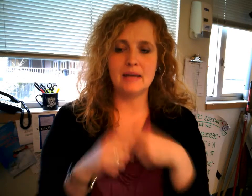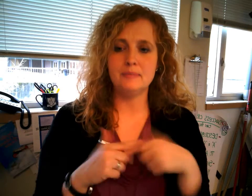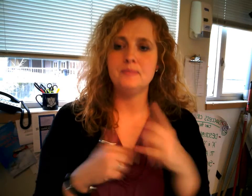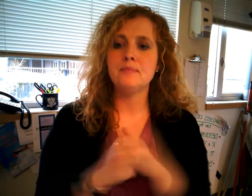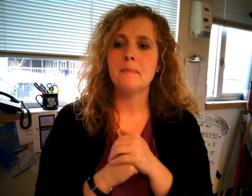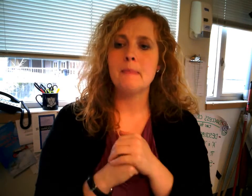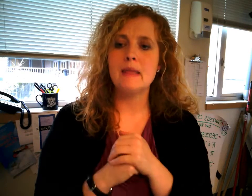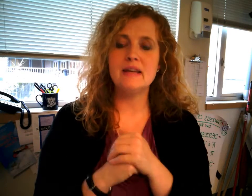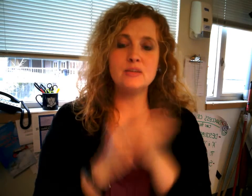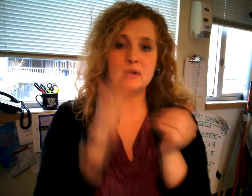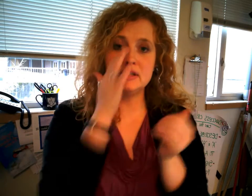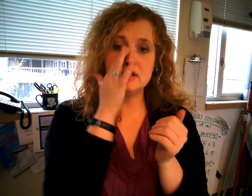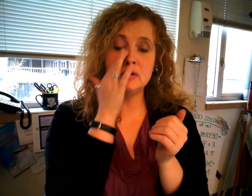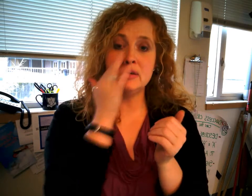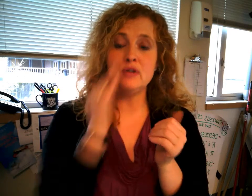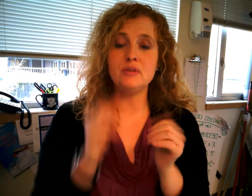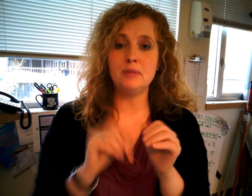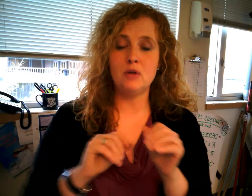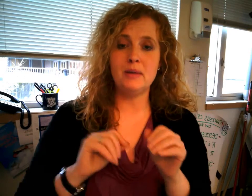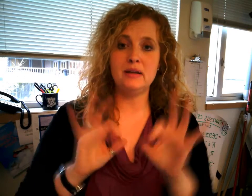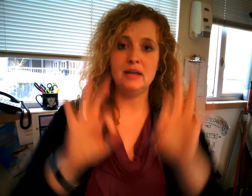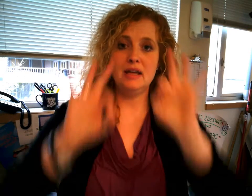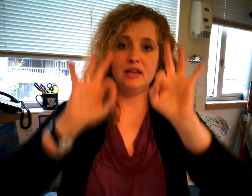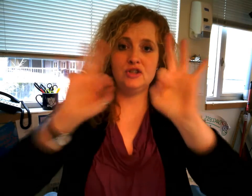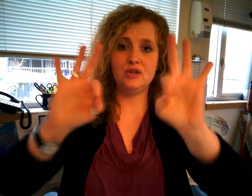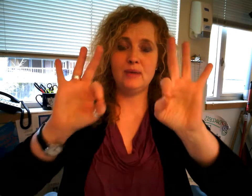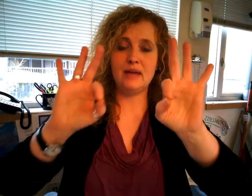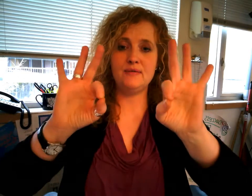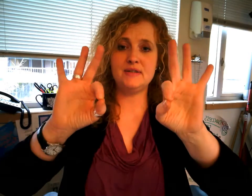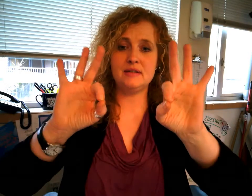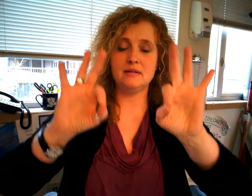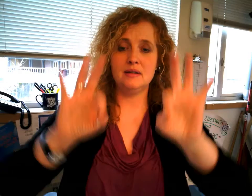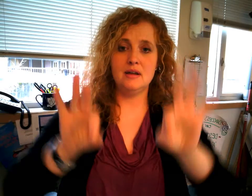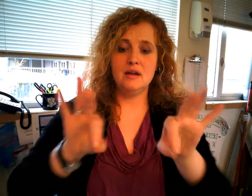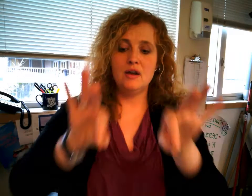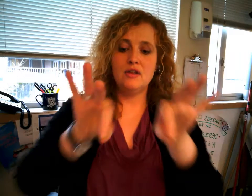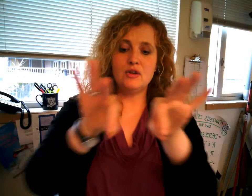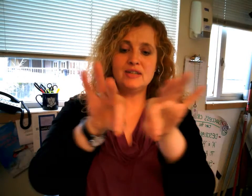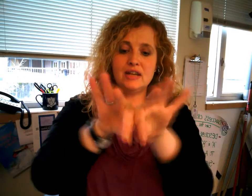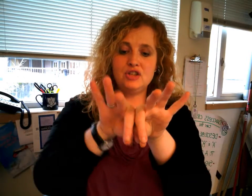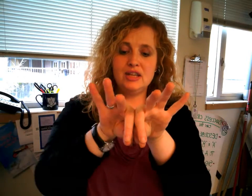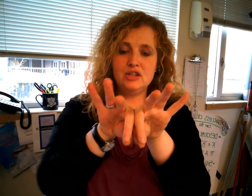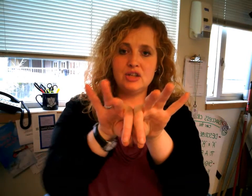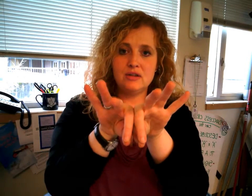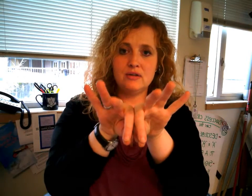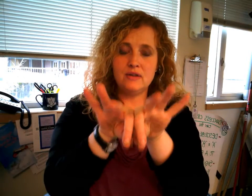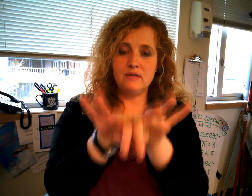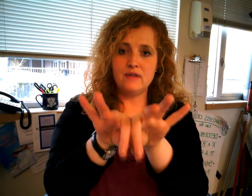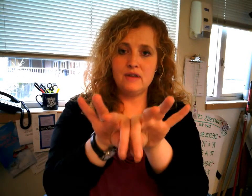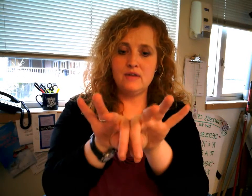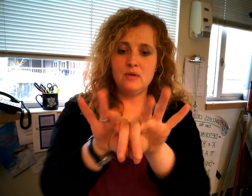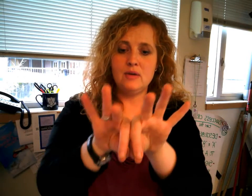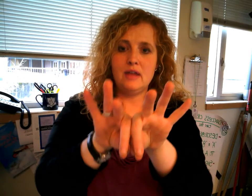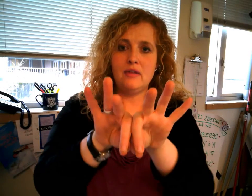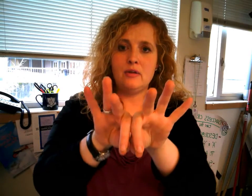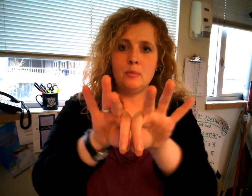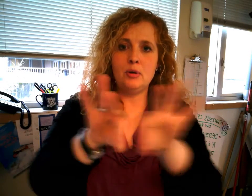next one is degree or diploma is two F's they're touching each other in front of you and then they're pulling